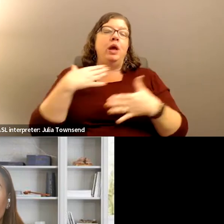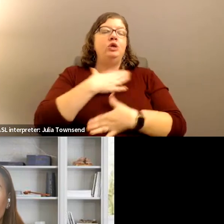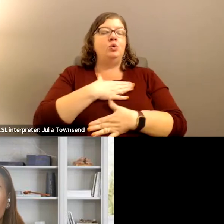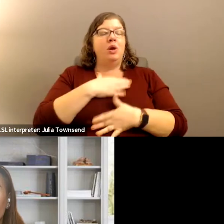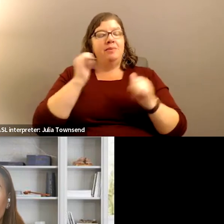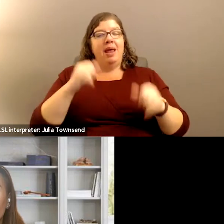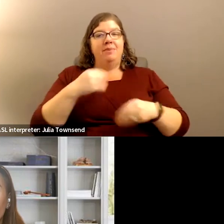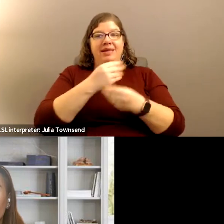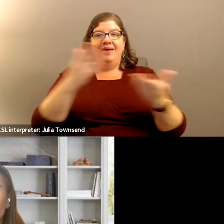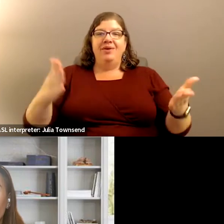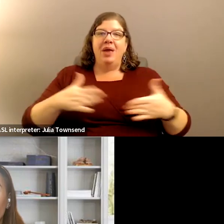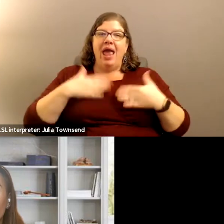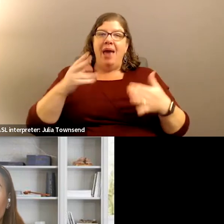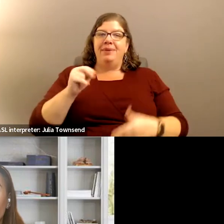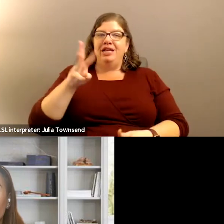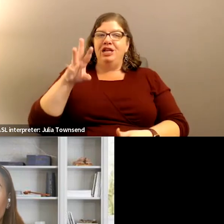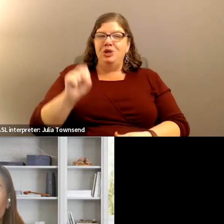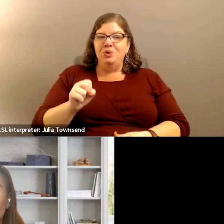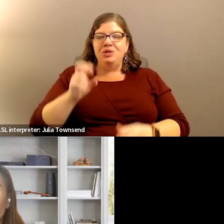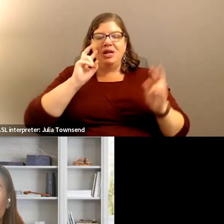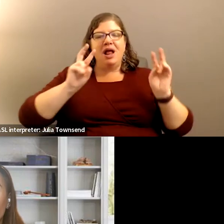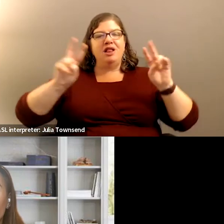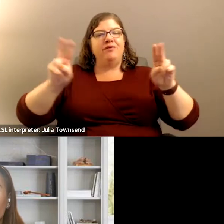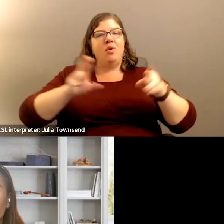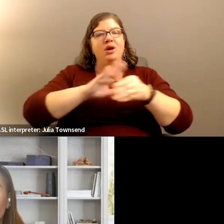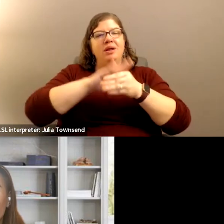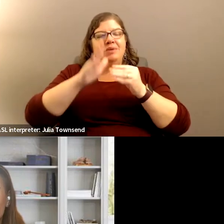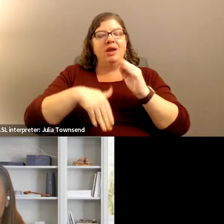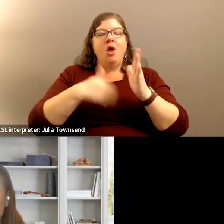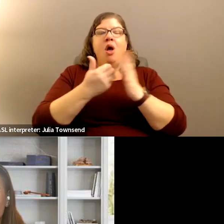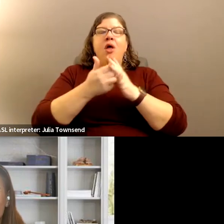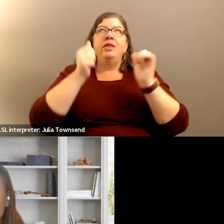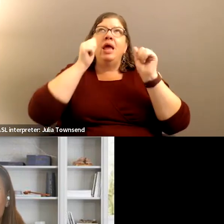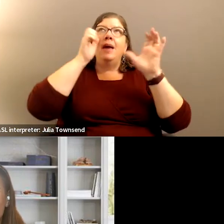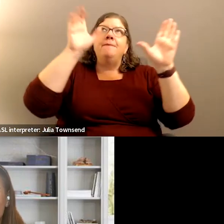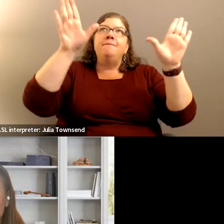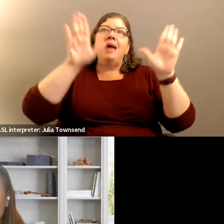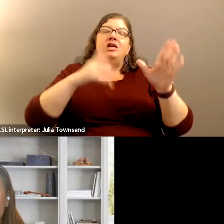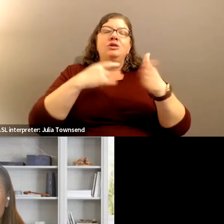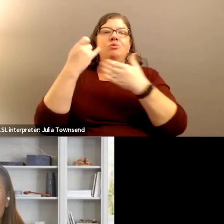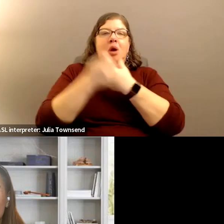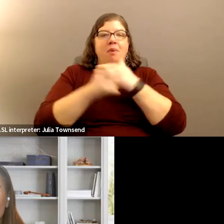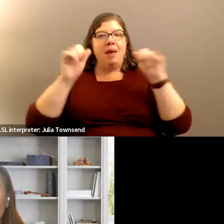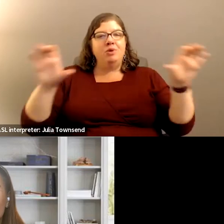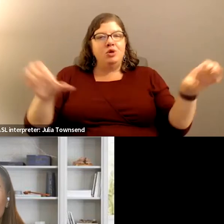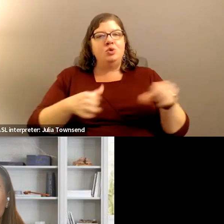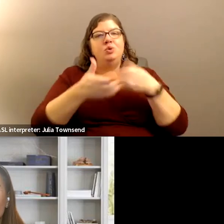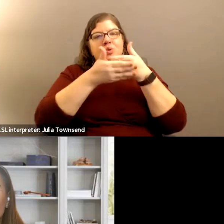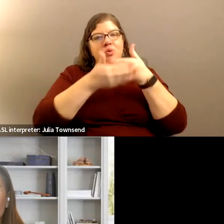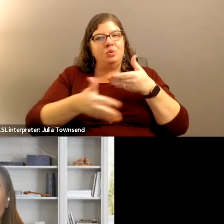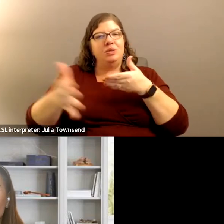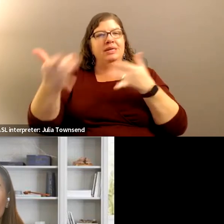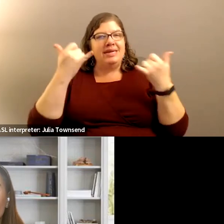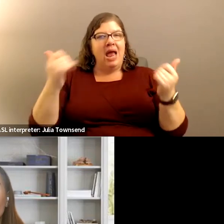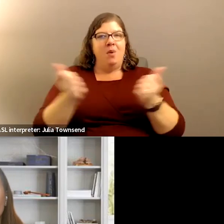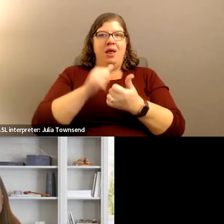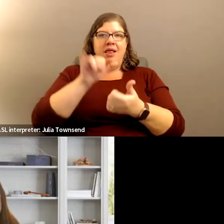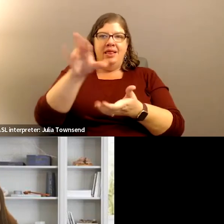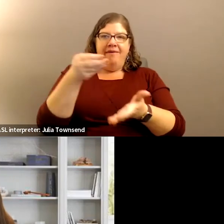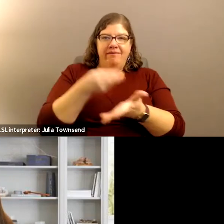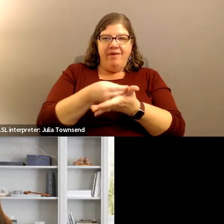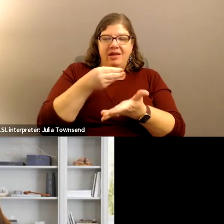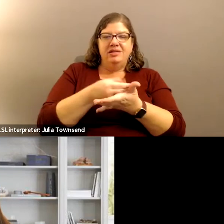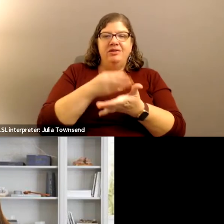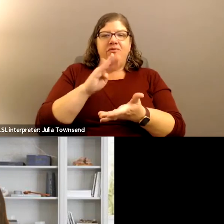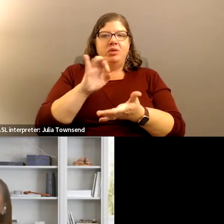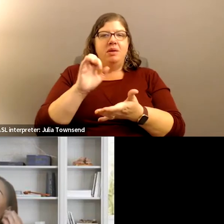to give you this happy news. And I look forward to completing all the amazing projects that we're going to be able to do now that we have these bond funds